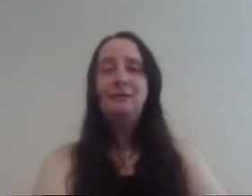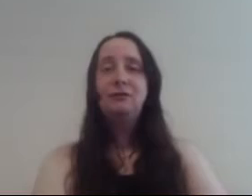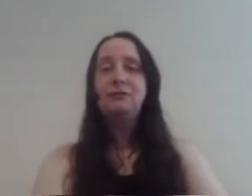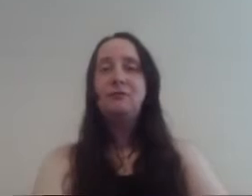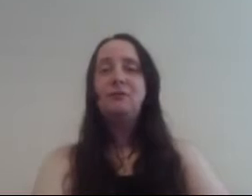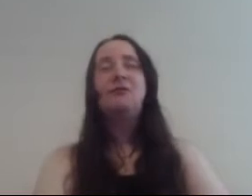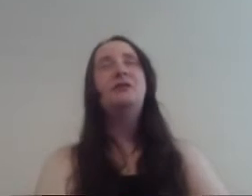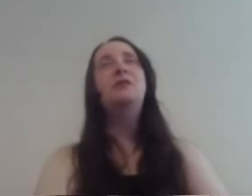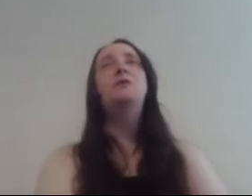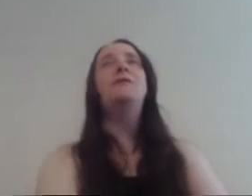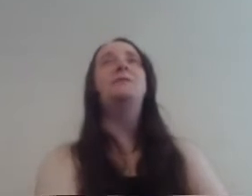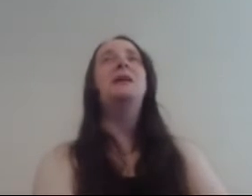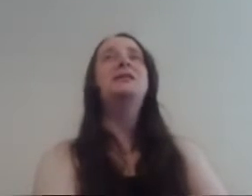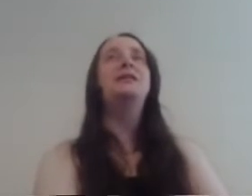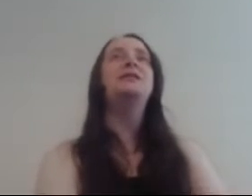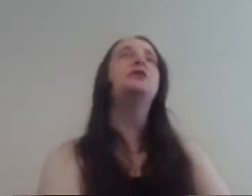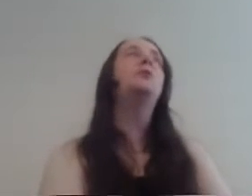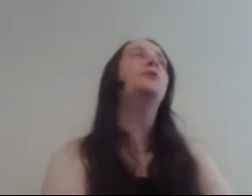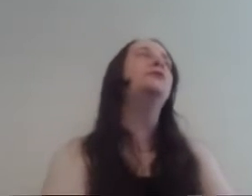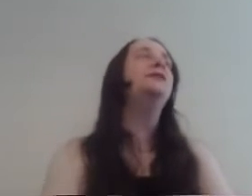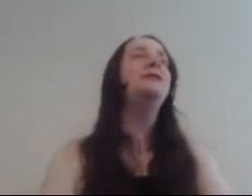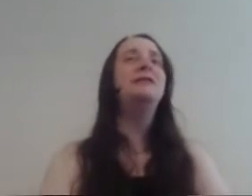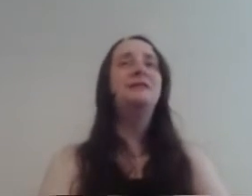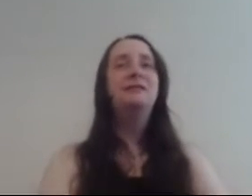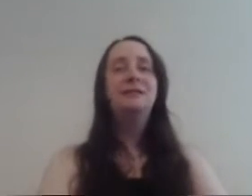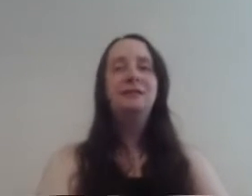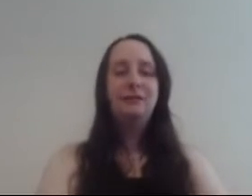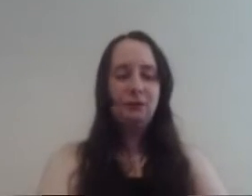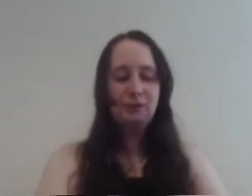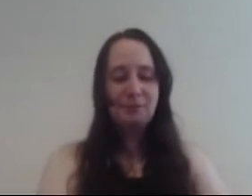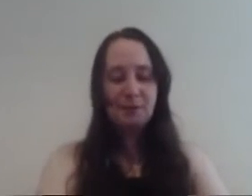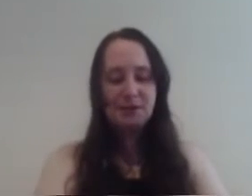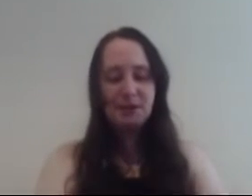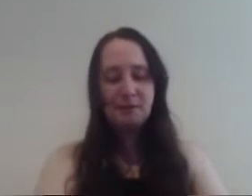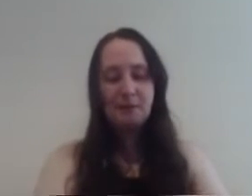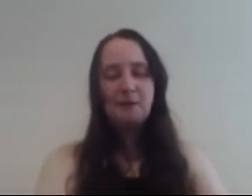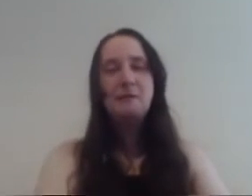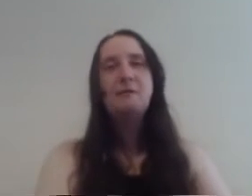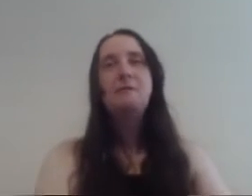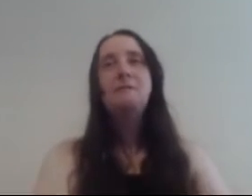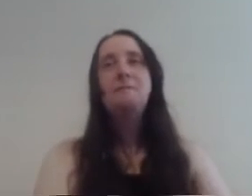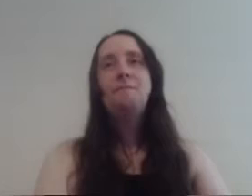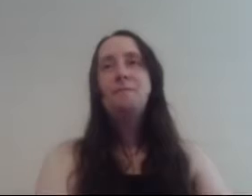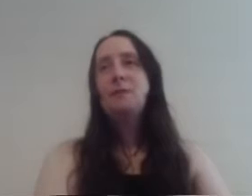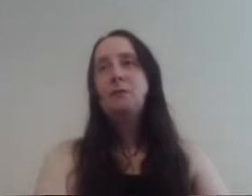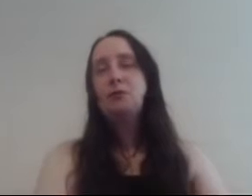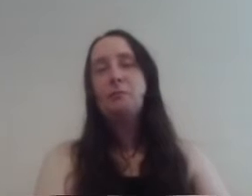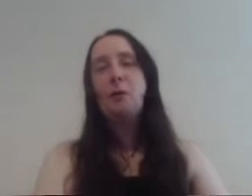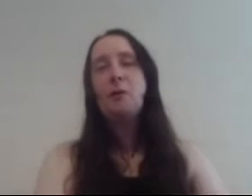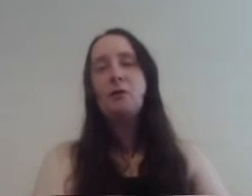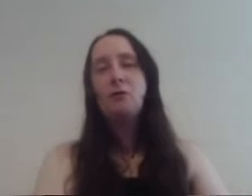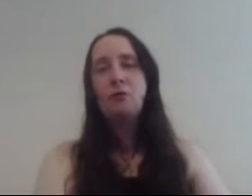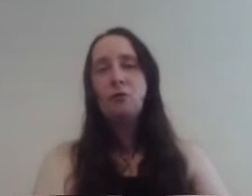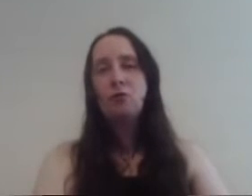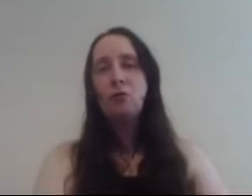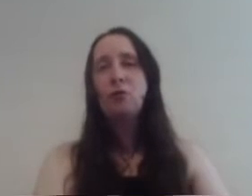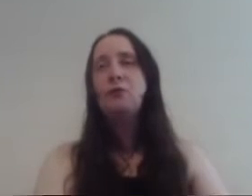because Regina won't have any magic in the real world either so maybe she can use her power own